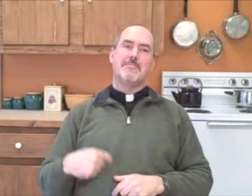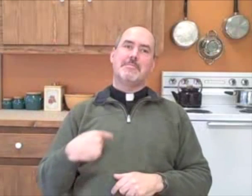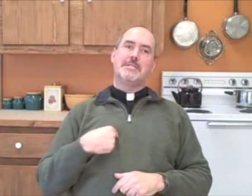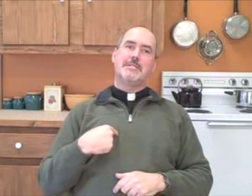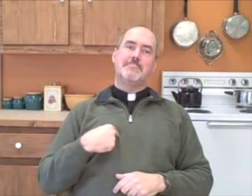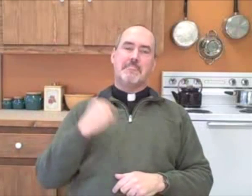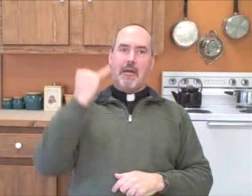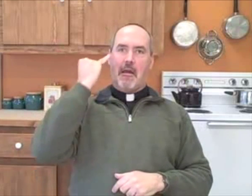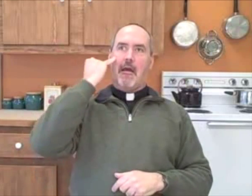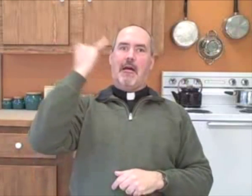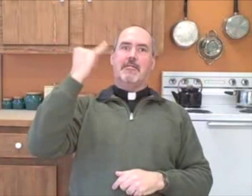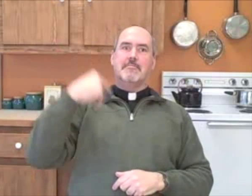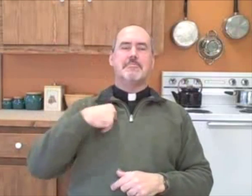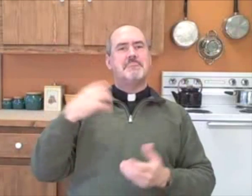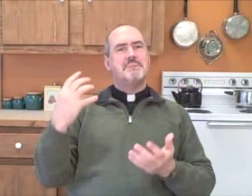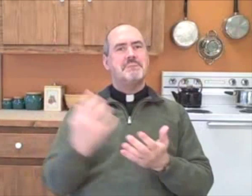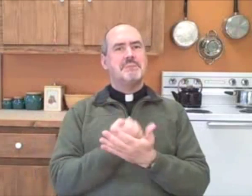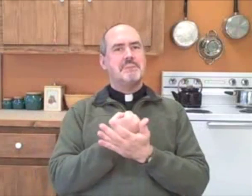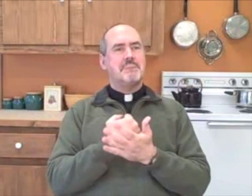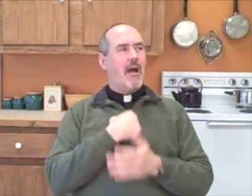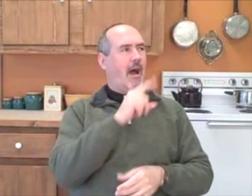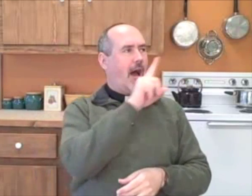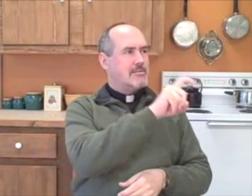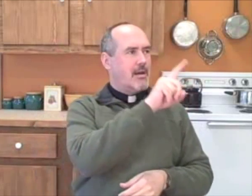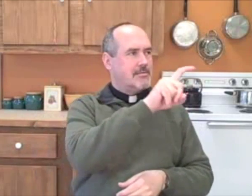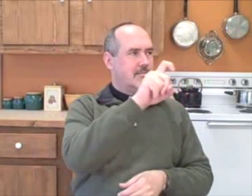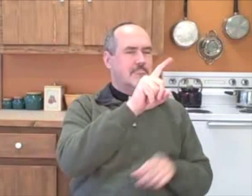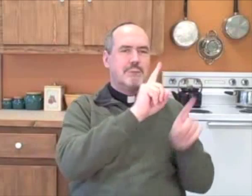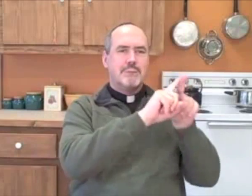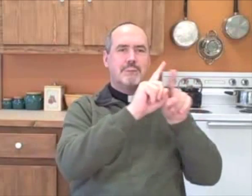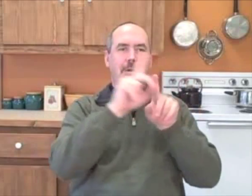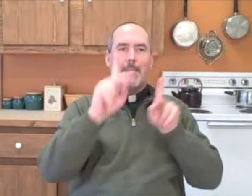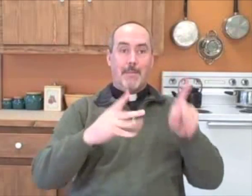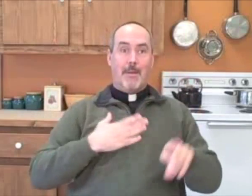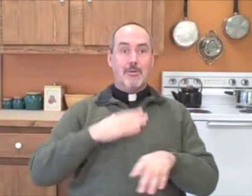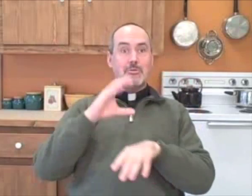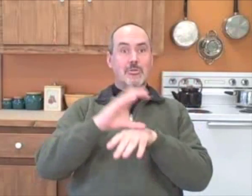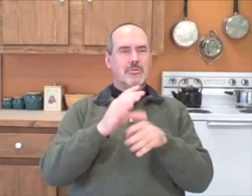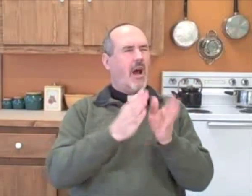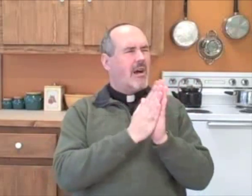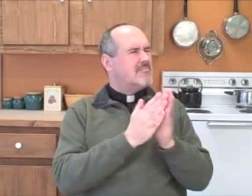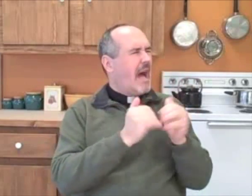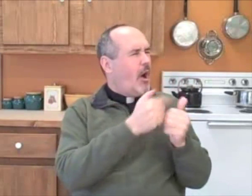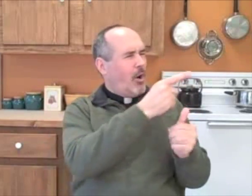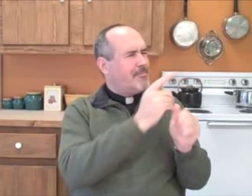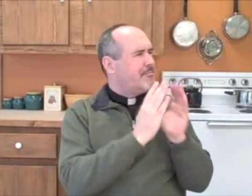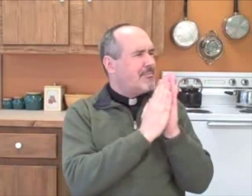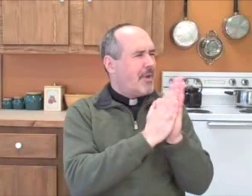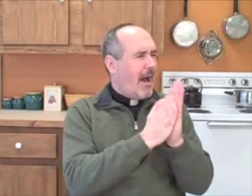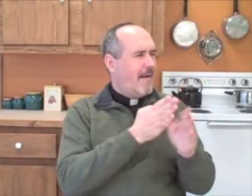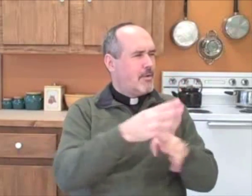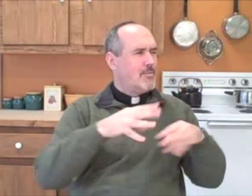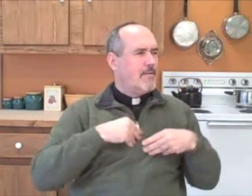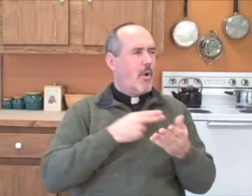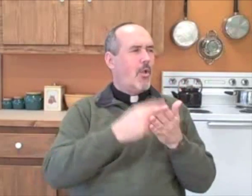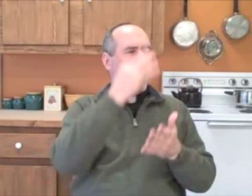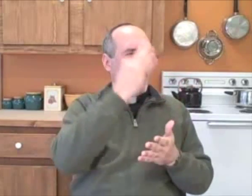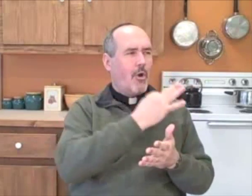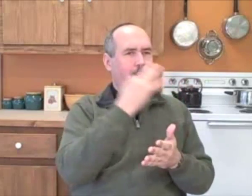I took the opportunity to ask some people from our parish how they pray after they receive communion. That way you'll have a